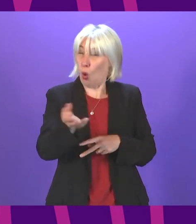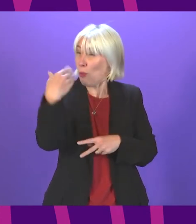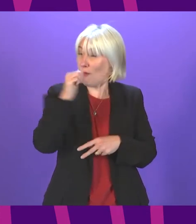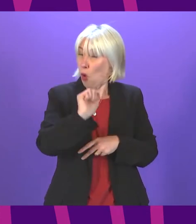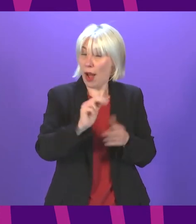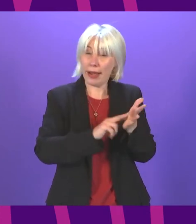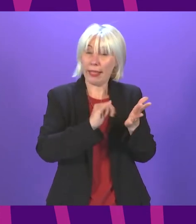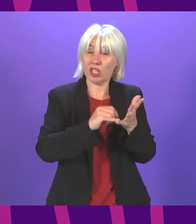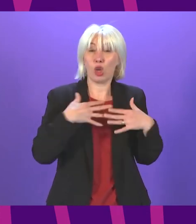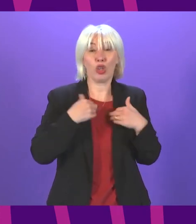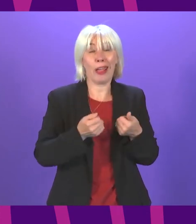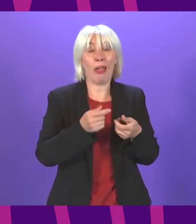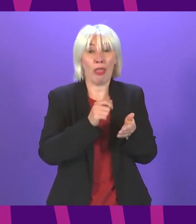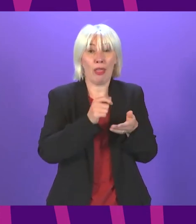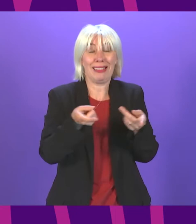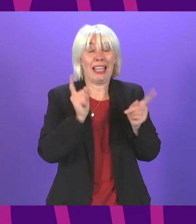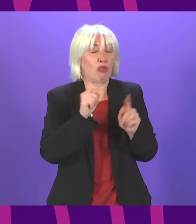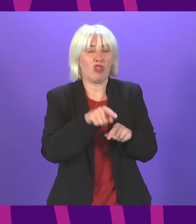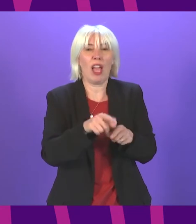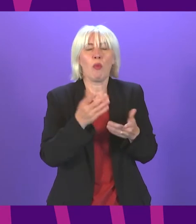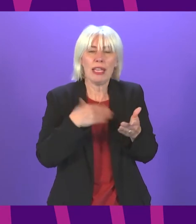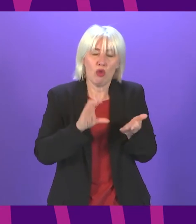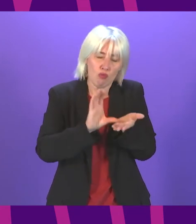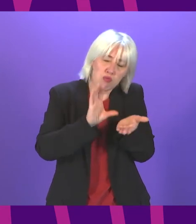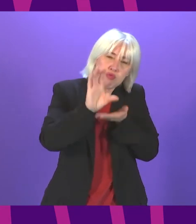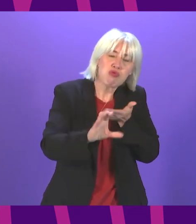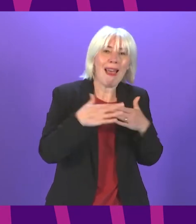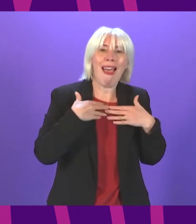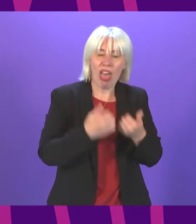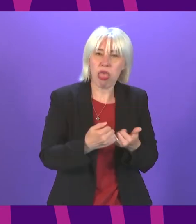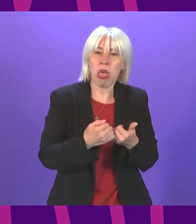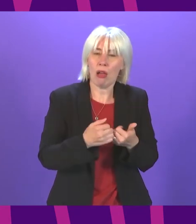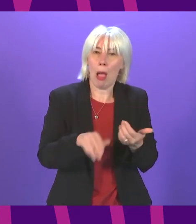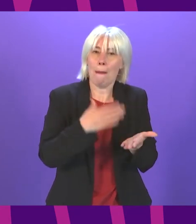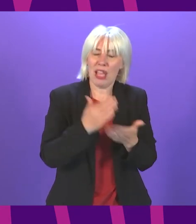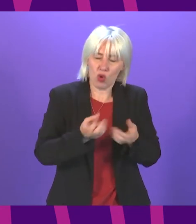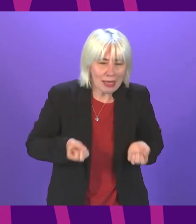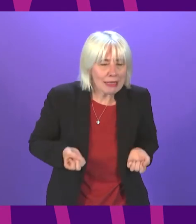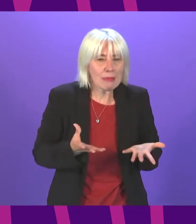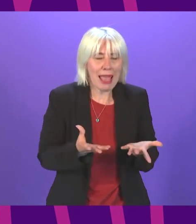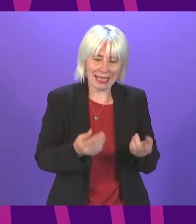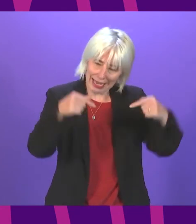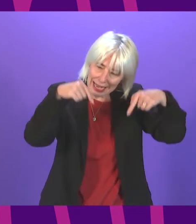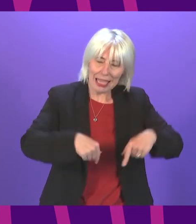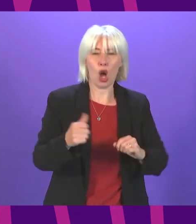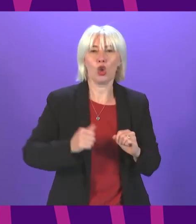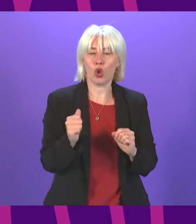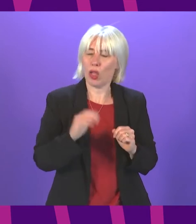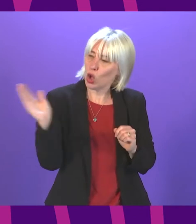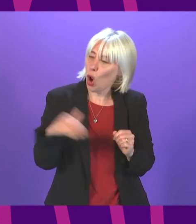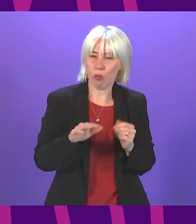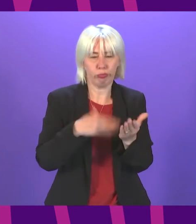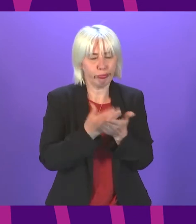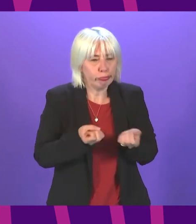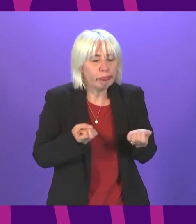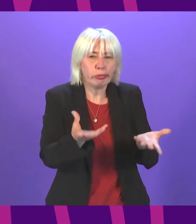We need to see a bare minimum of health funding increases to the Scottish Government being spent on health here in Scotland. And we